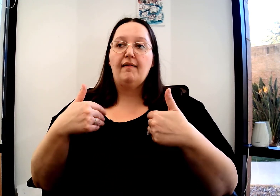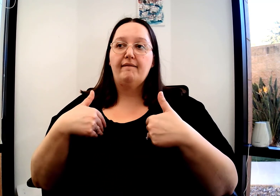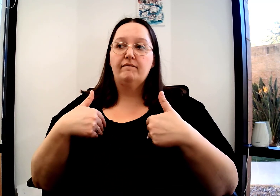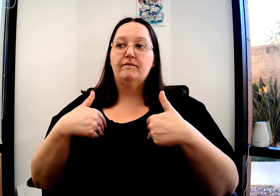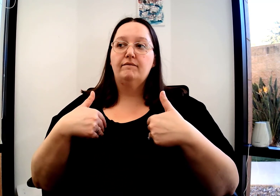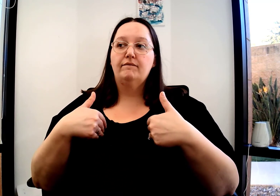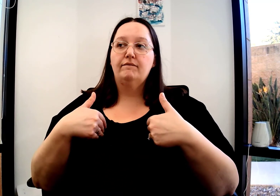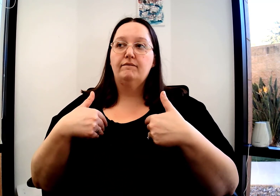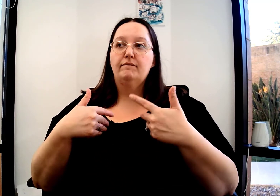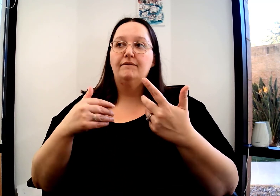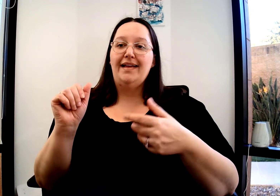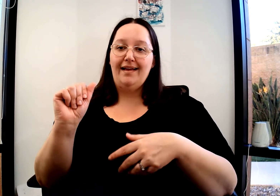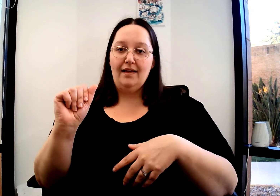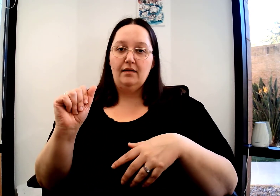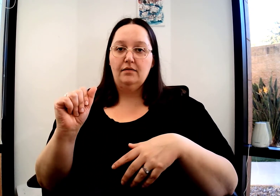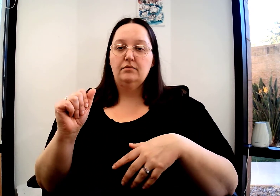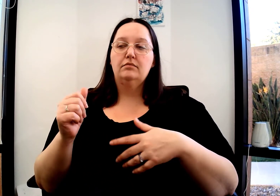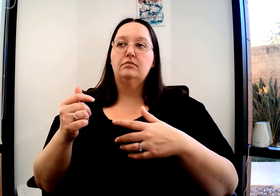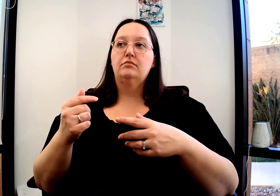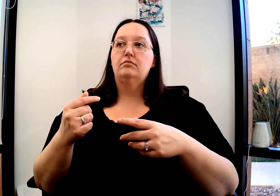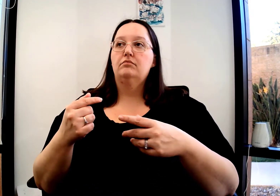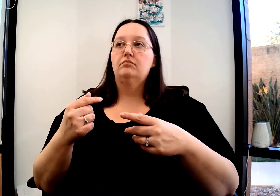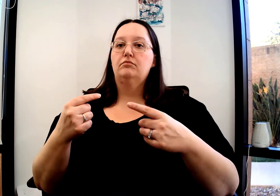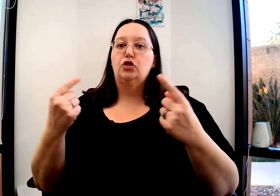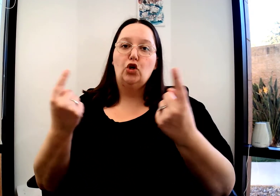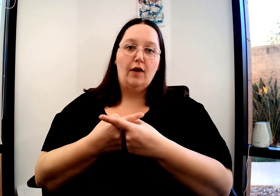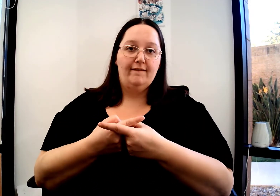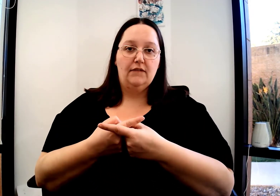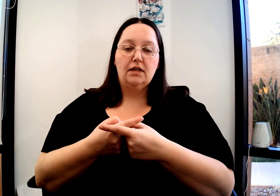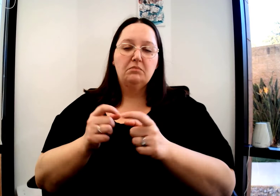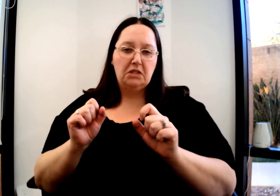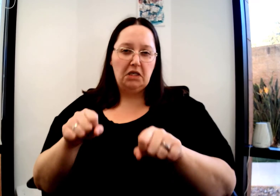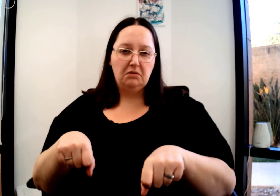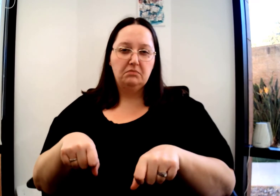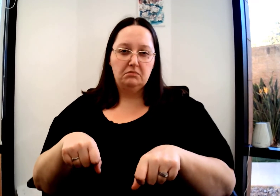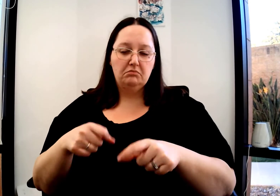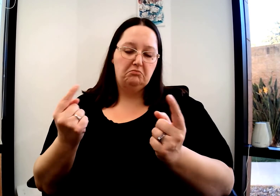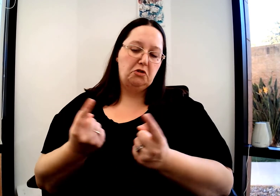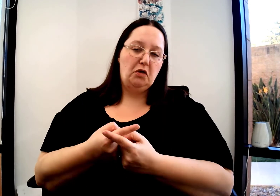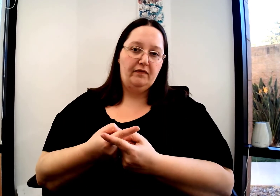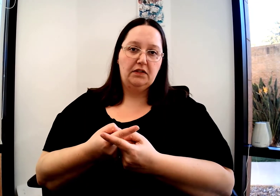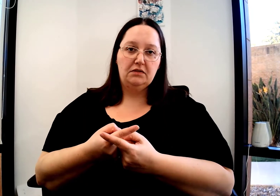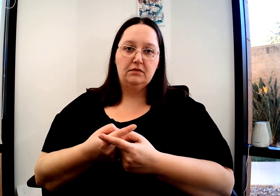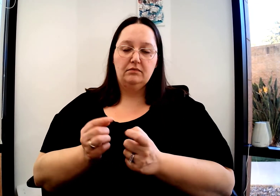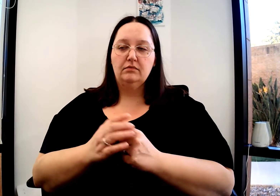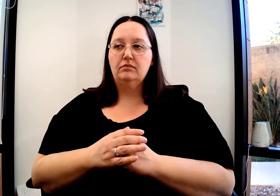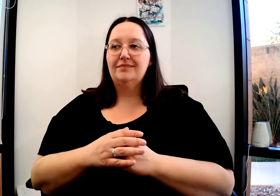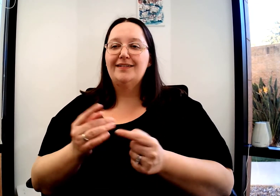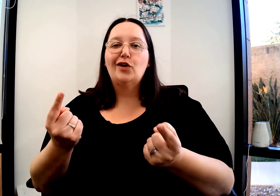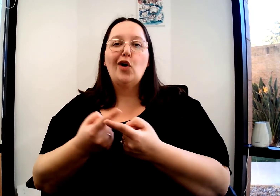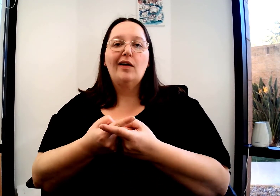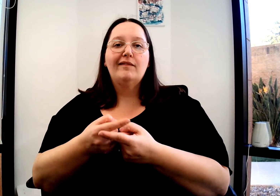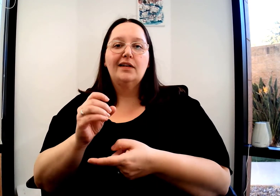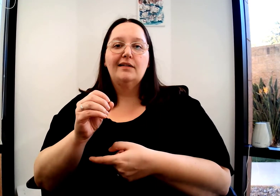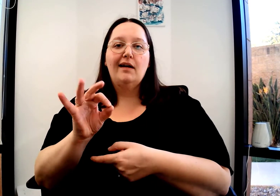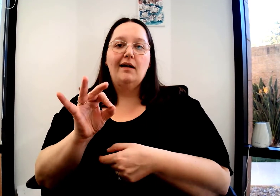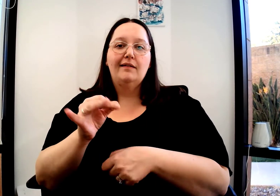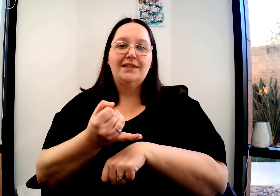What is that conflict that you have? That noun. You can sign conflict like